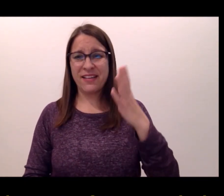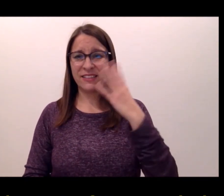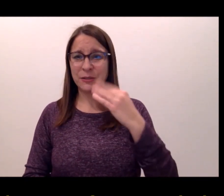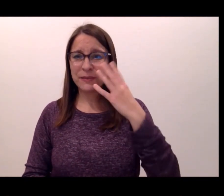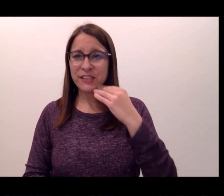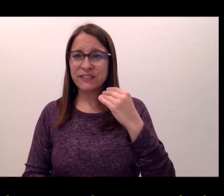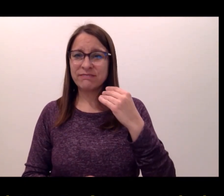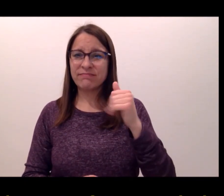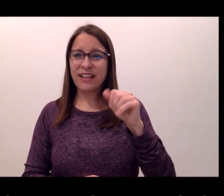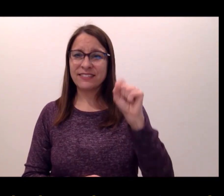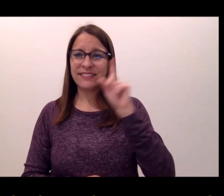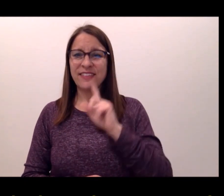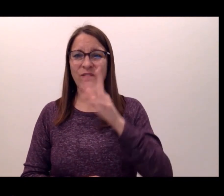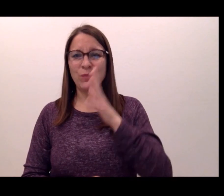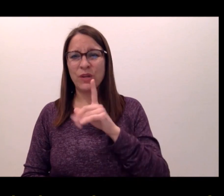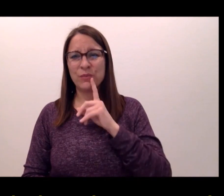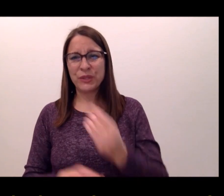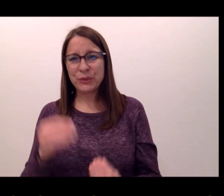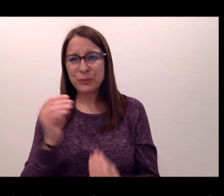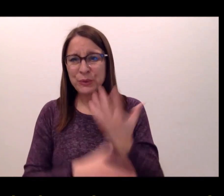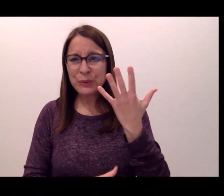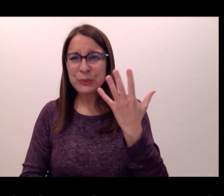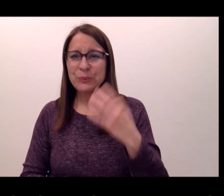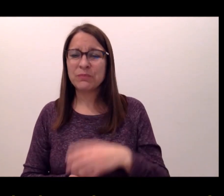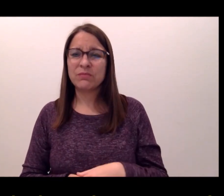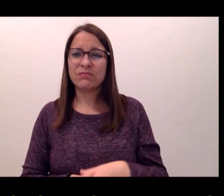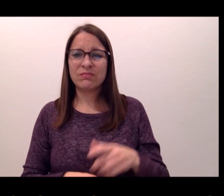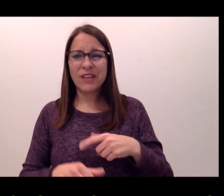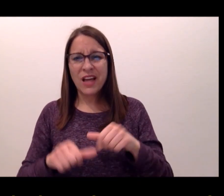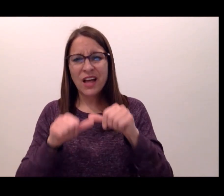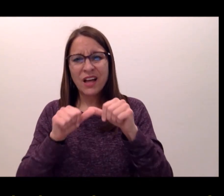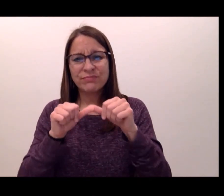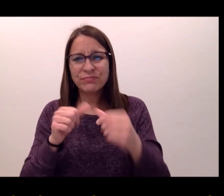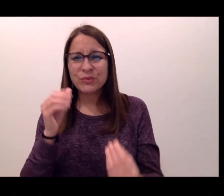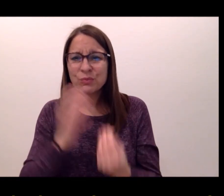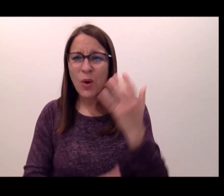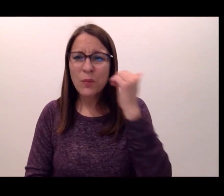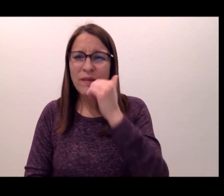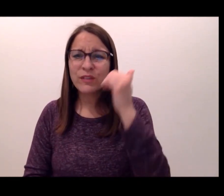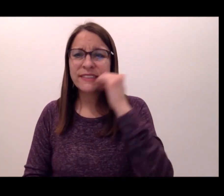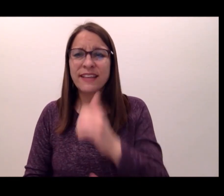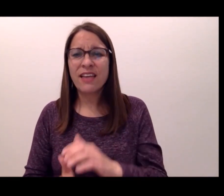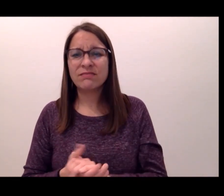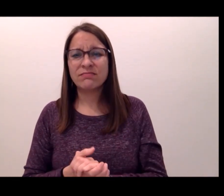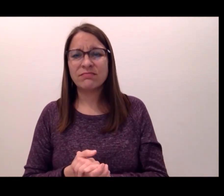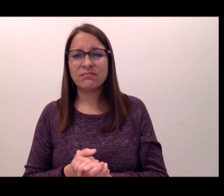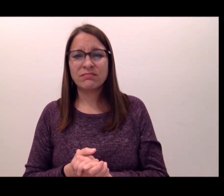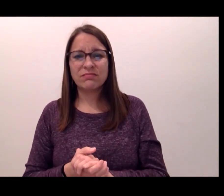on the board there. That really helped me gain a great experience as a Deaf woman where I was able to grow every day.